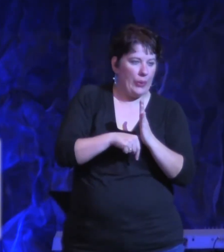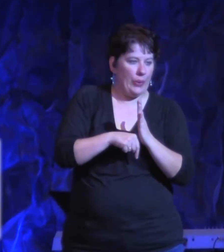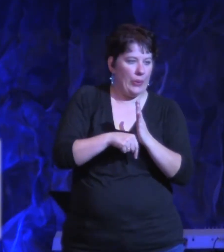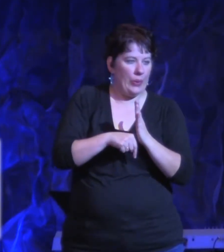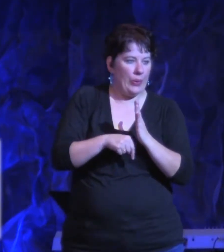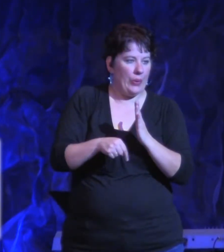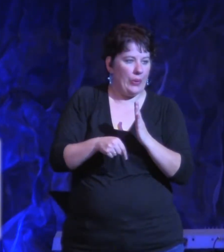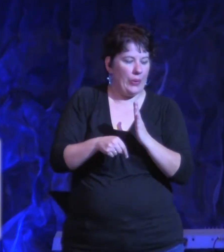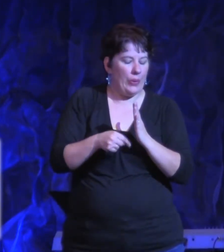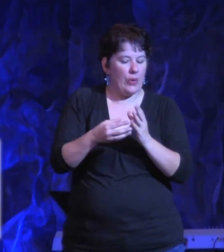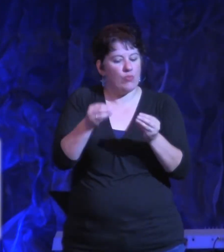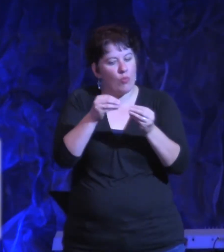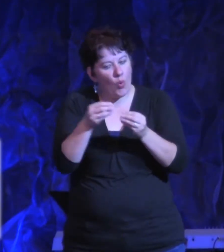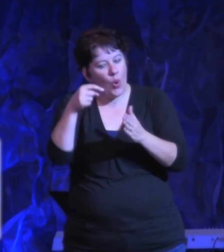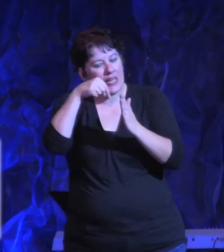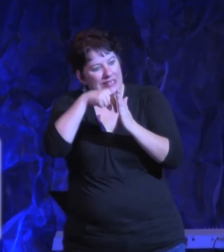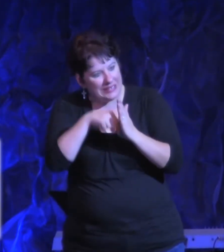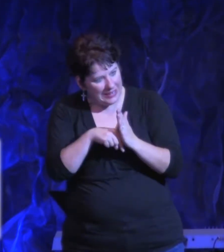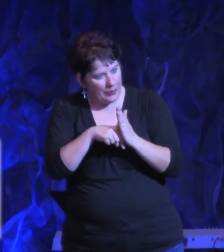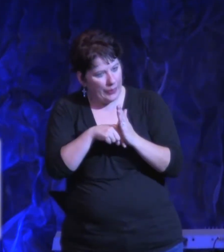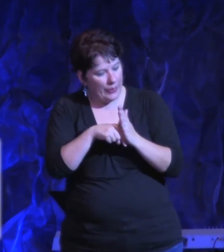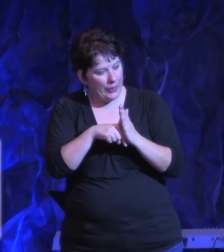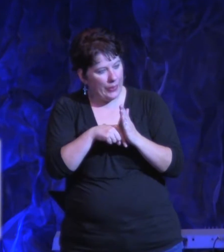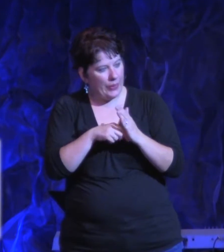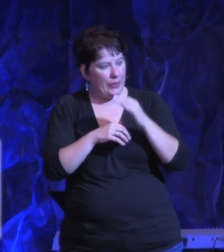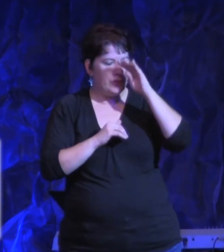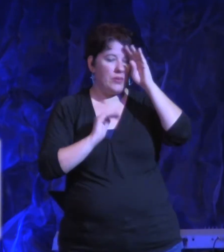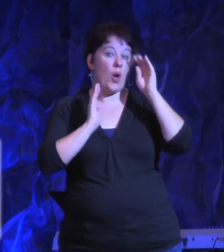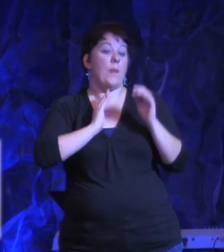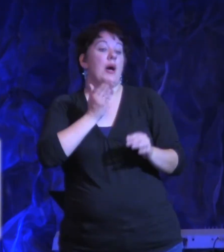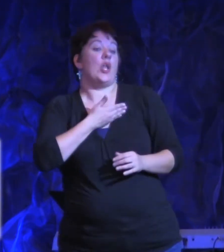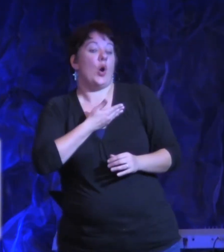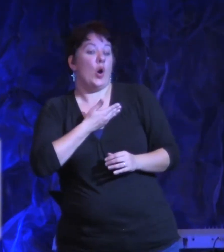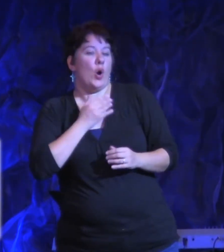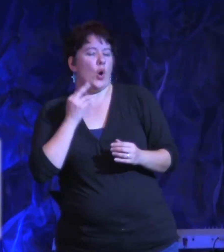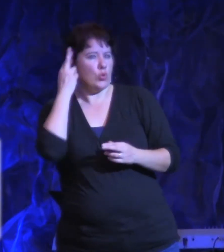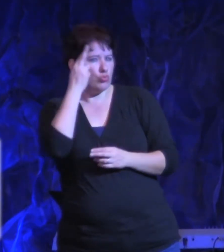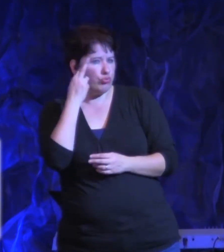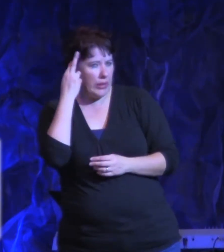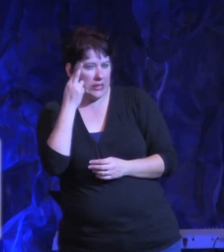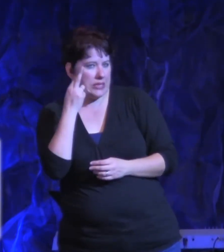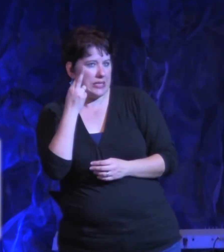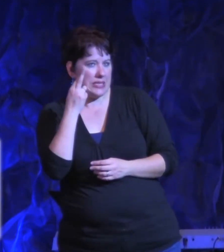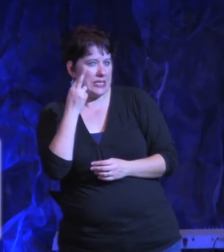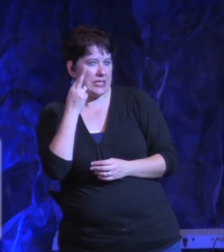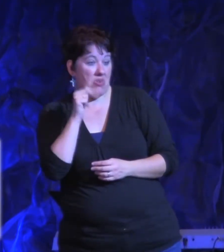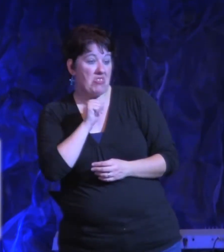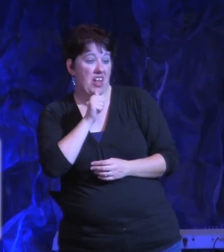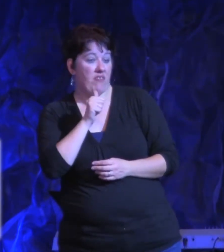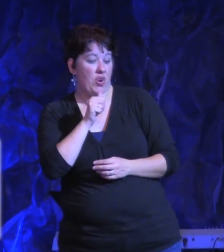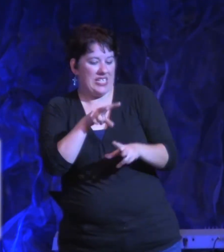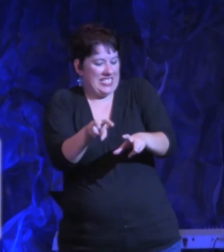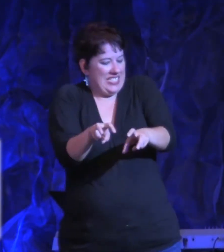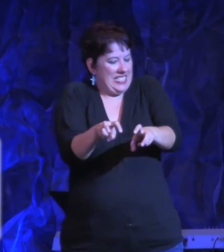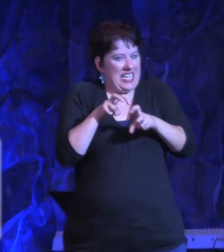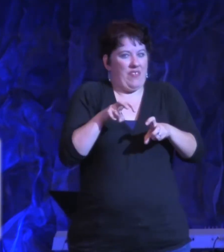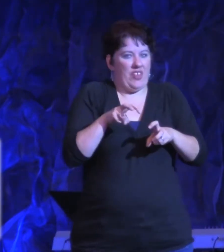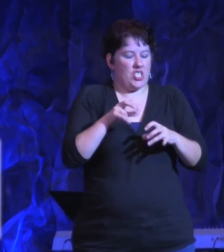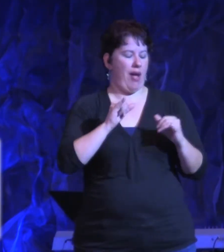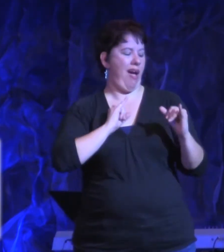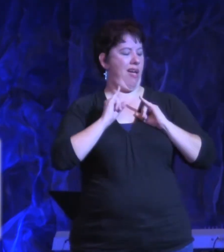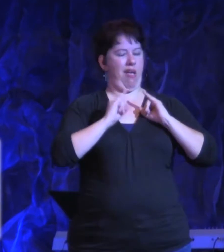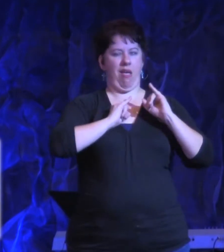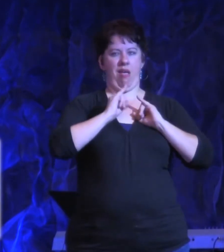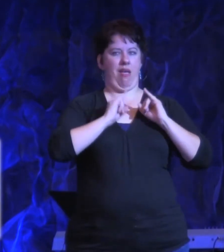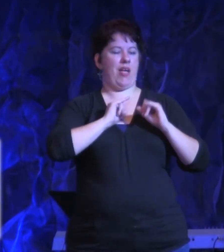Amen? But our aim and our motive should not be our own selfish desires and our